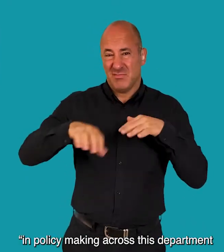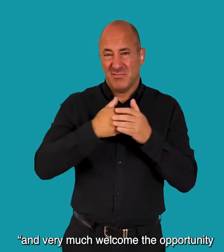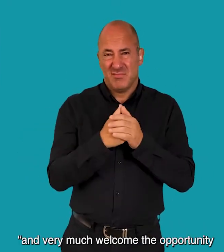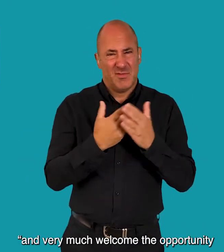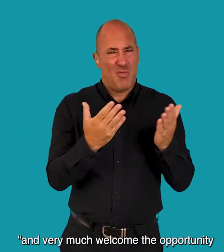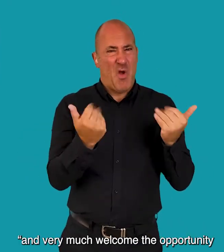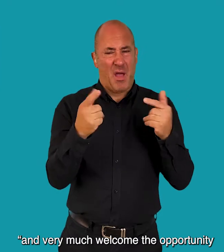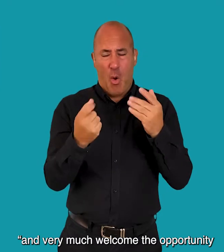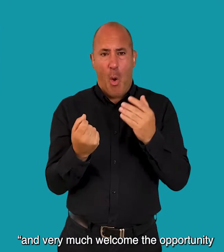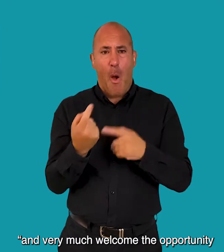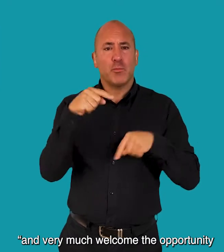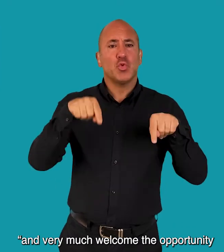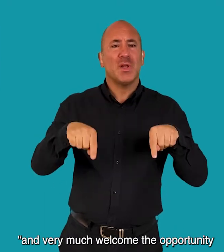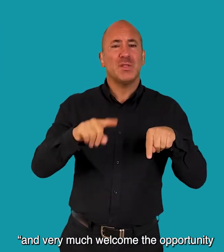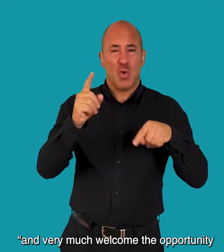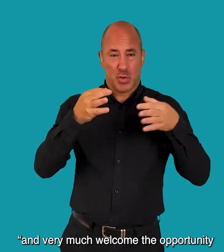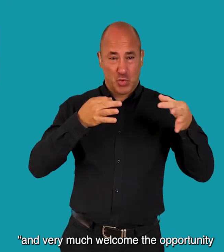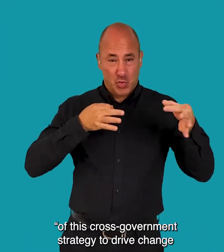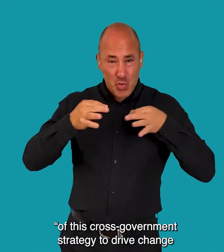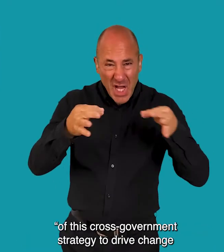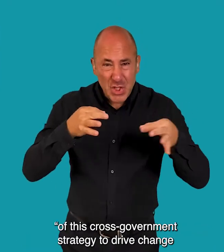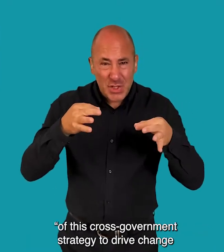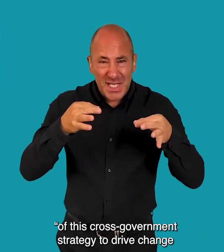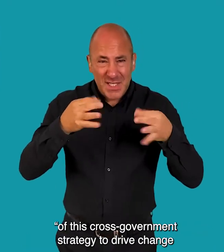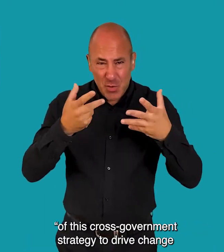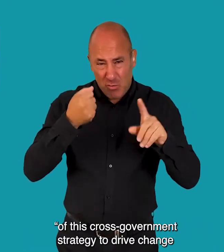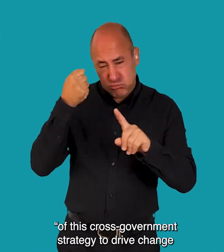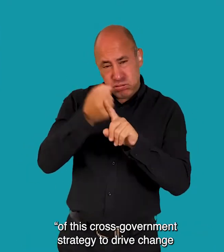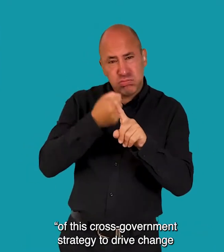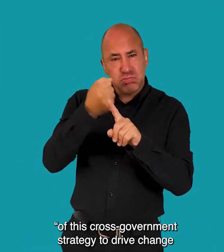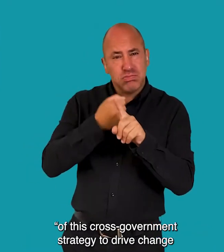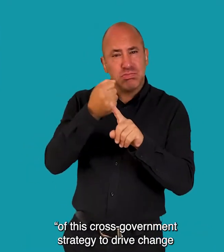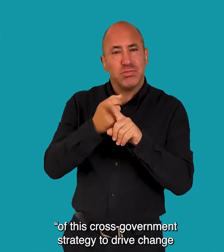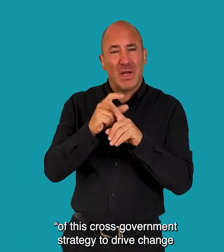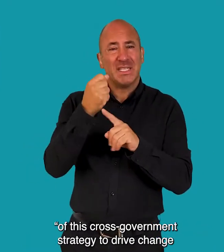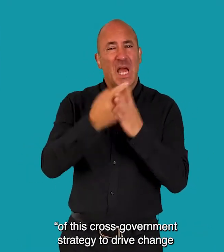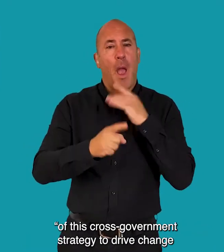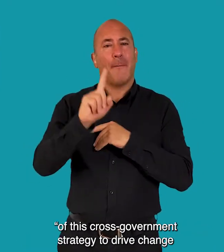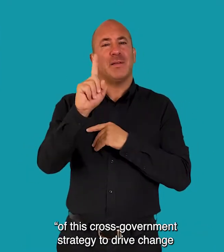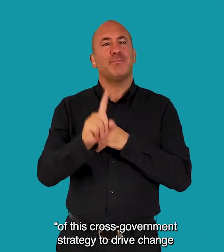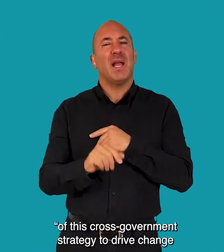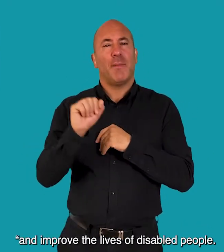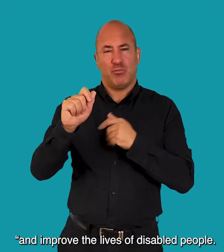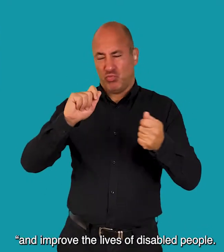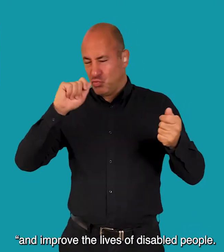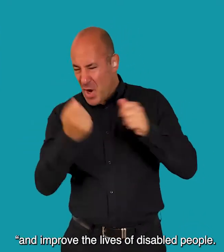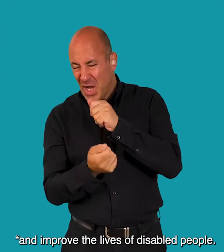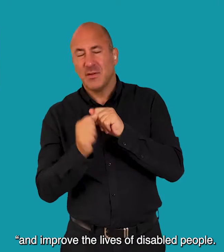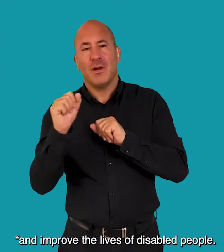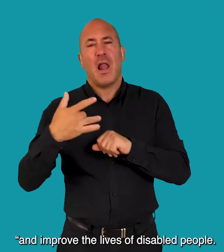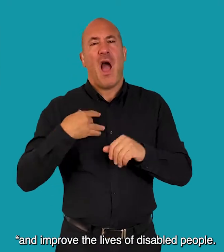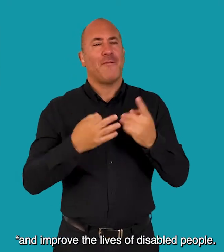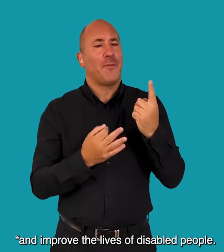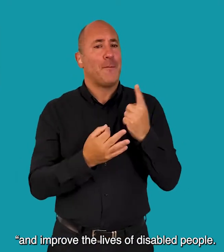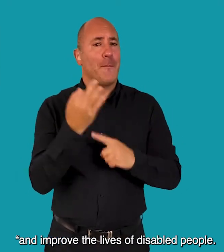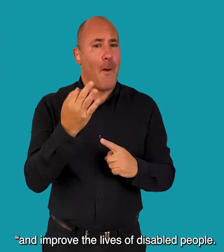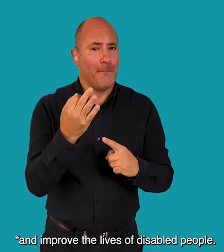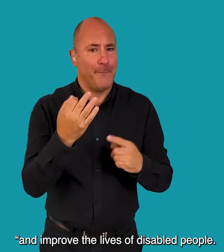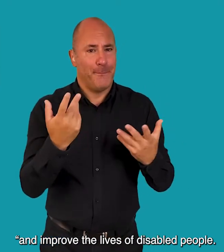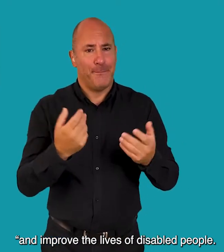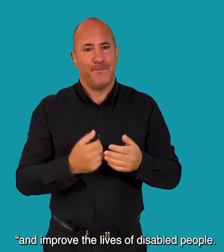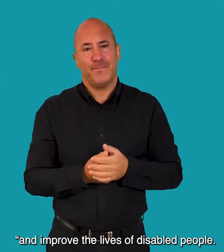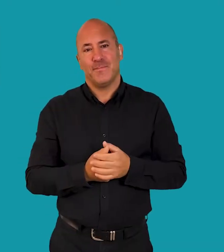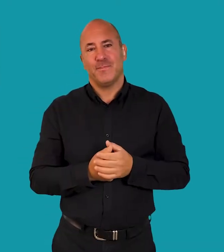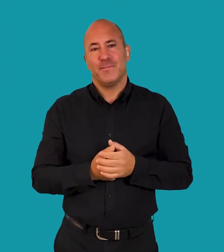and very much welcome the opportunity of this cross-government strategy to drive change and improve the lives of disabled